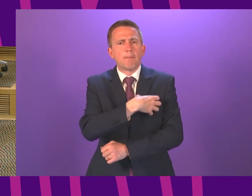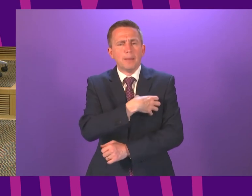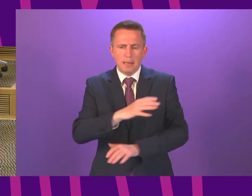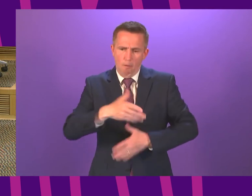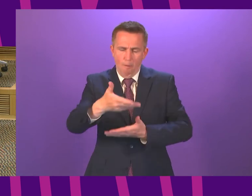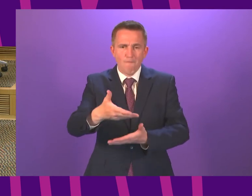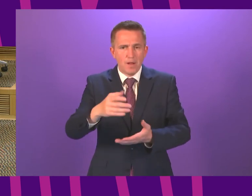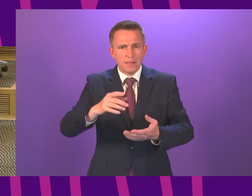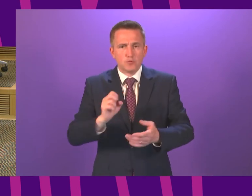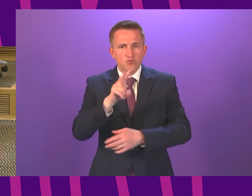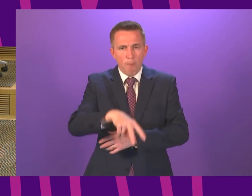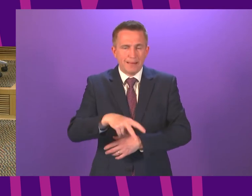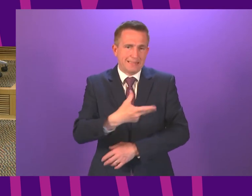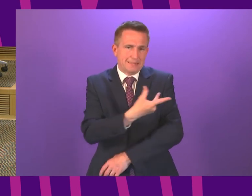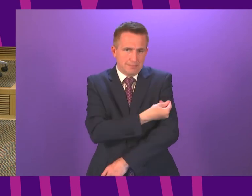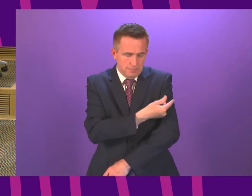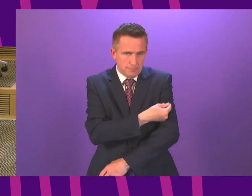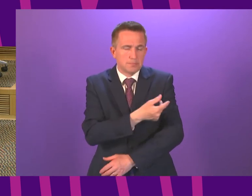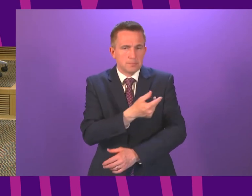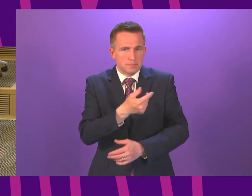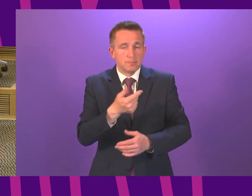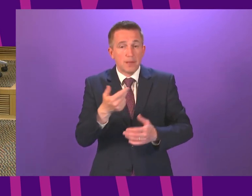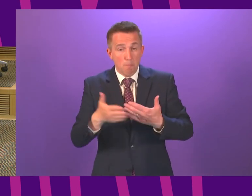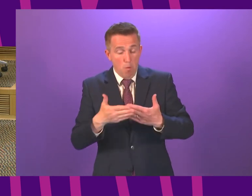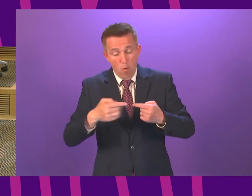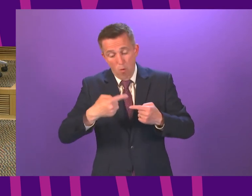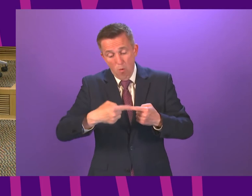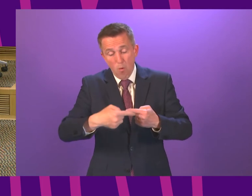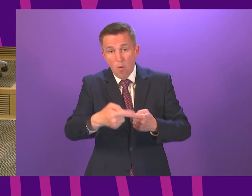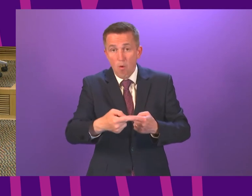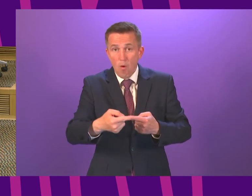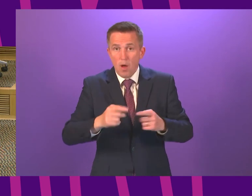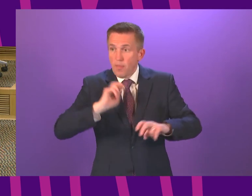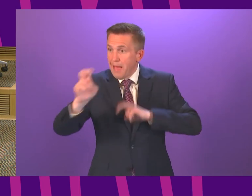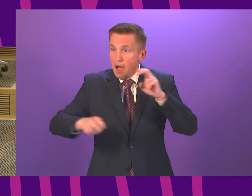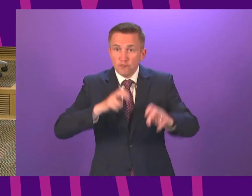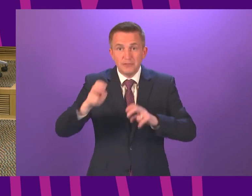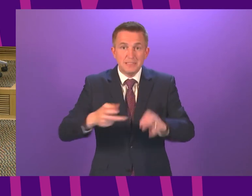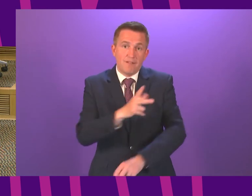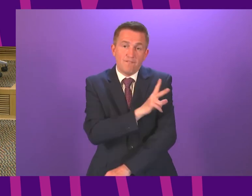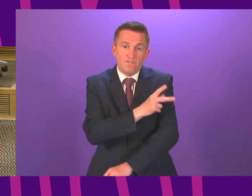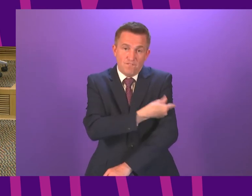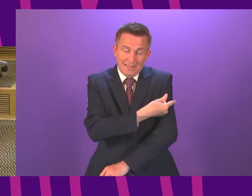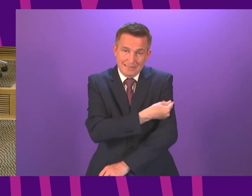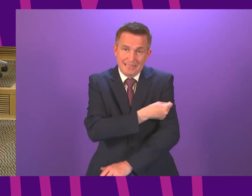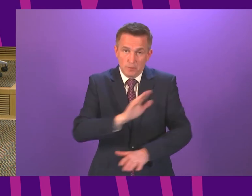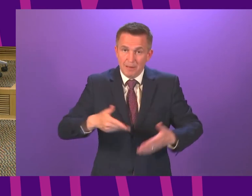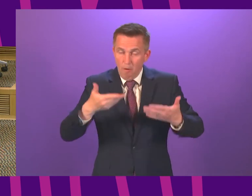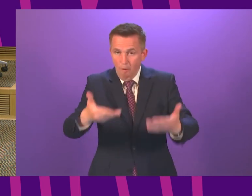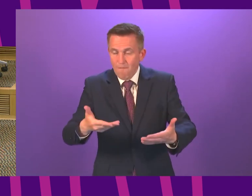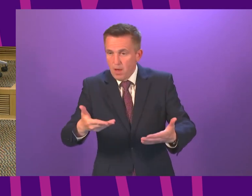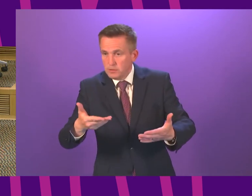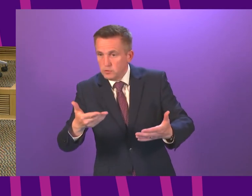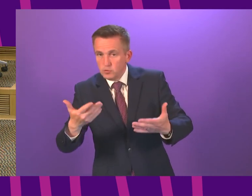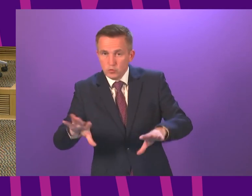is planning a further drop-in session as well and additionally carrying out outreach vaccinations to support their inclusivity